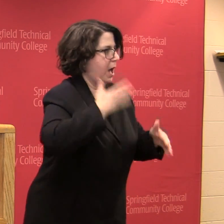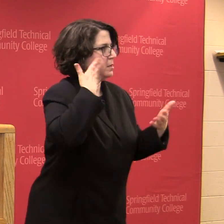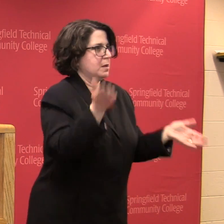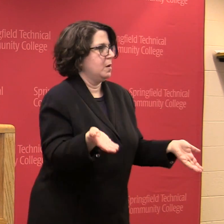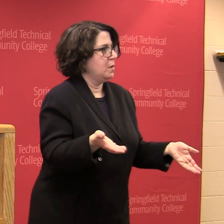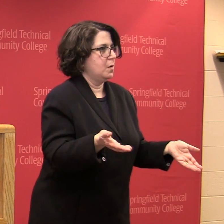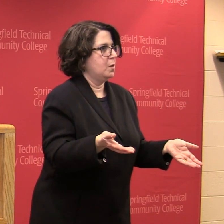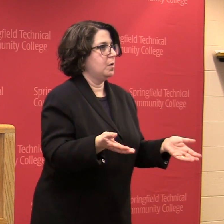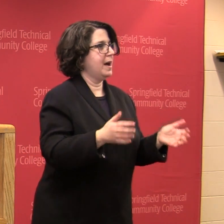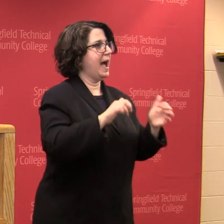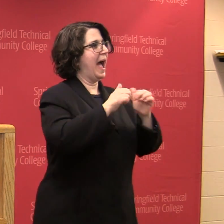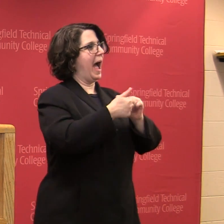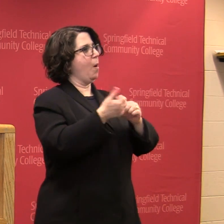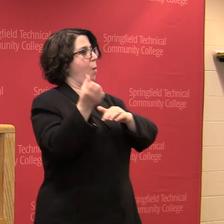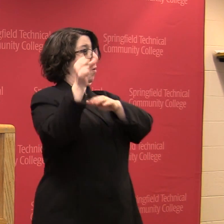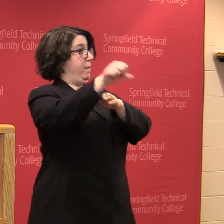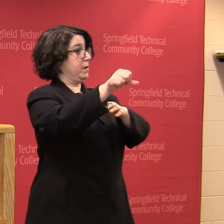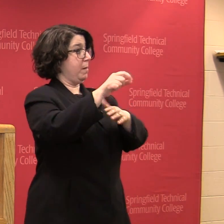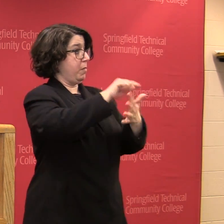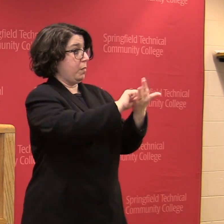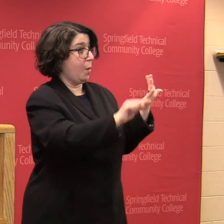How did I conquer my challenges?